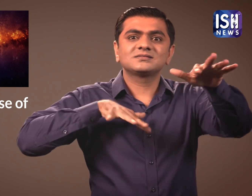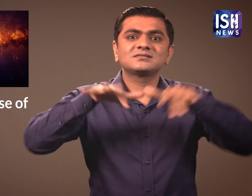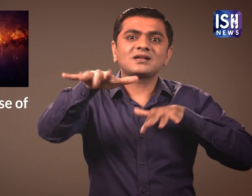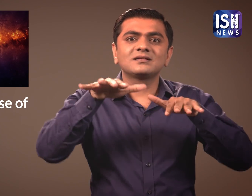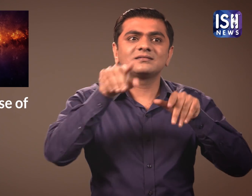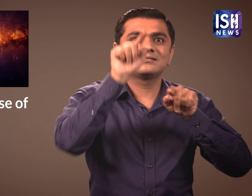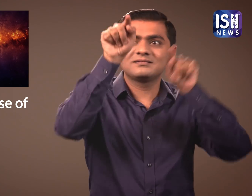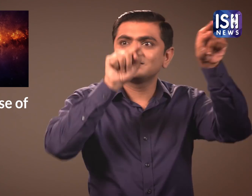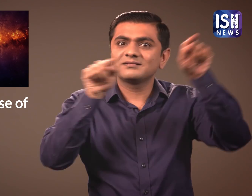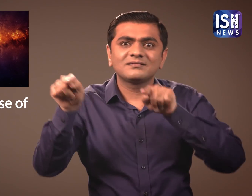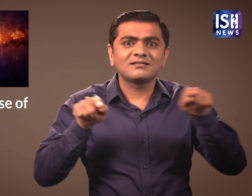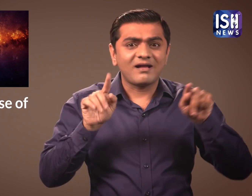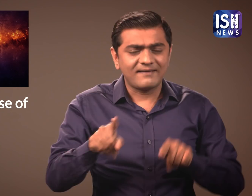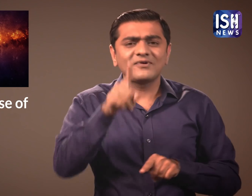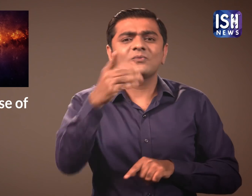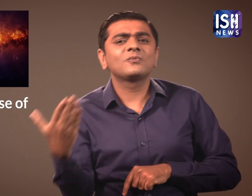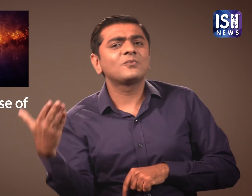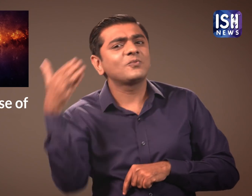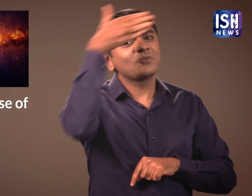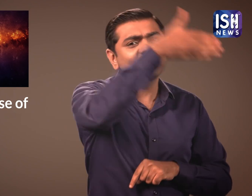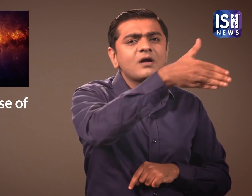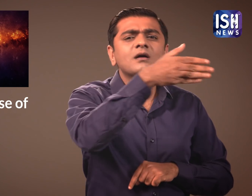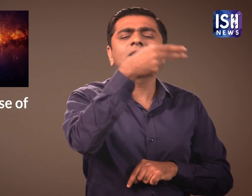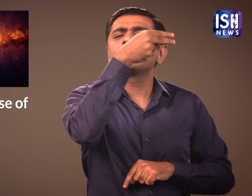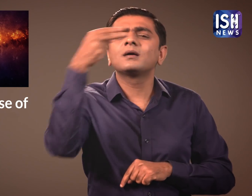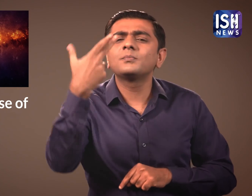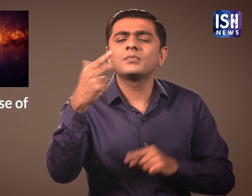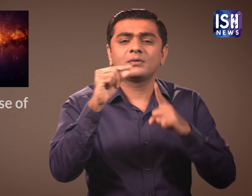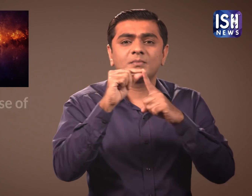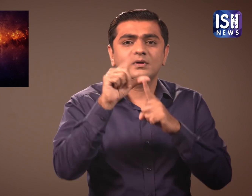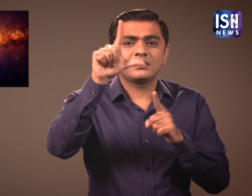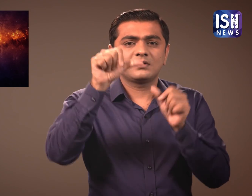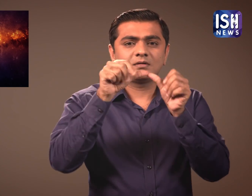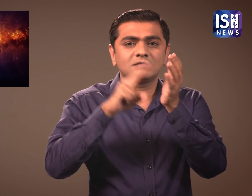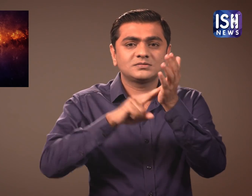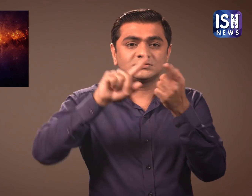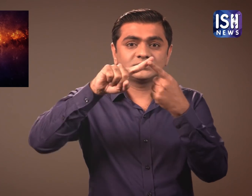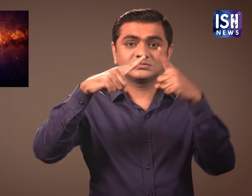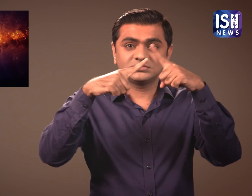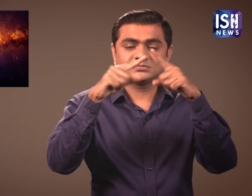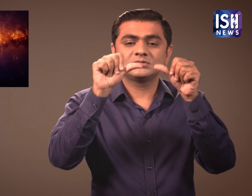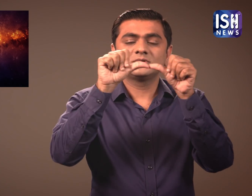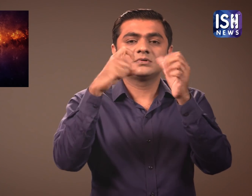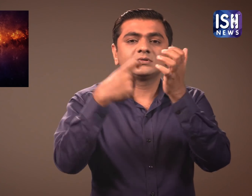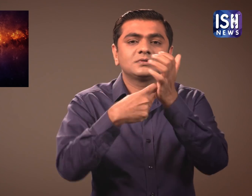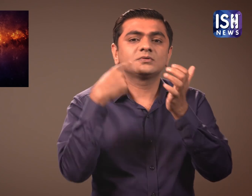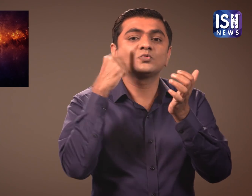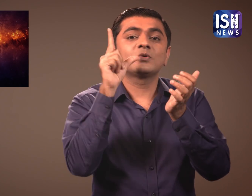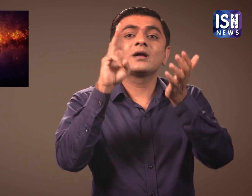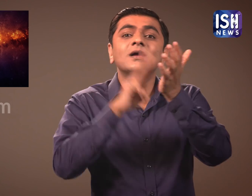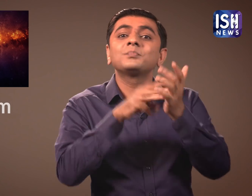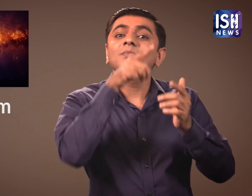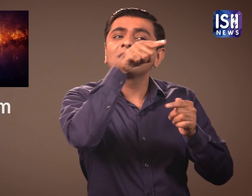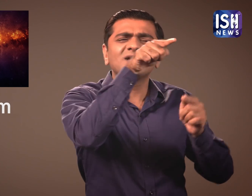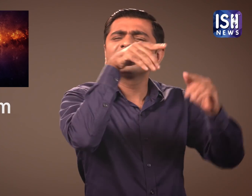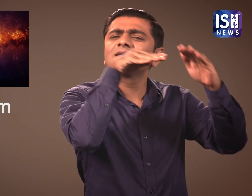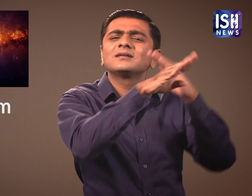many cities have planetariums that